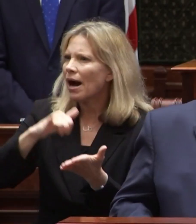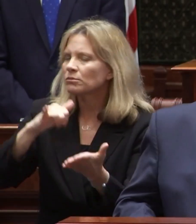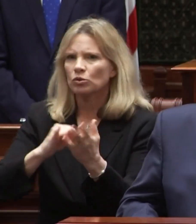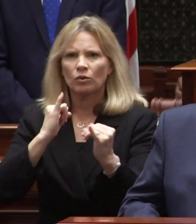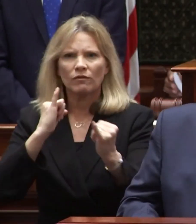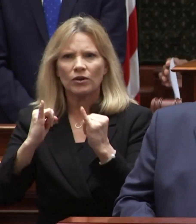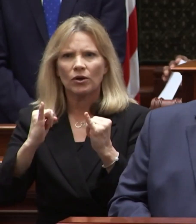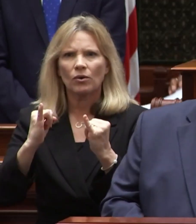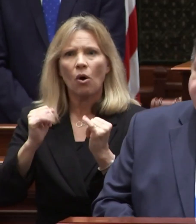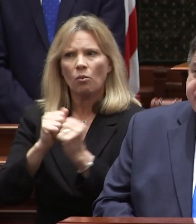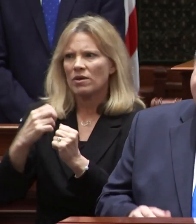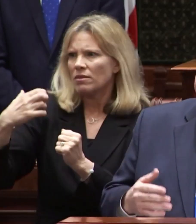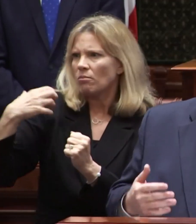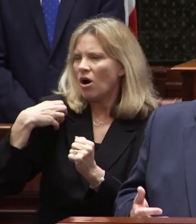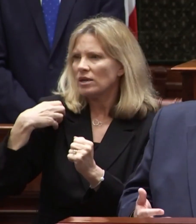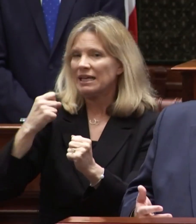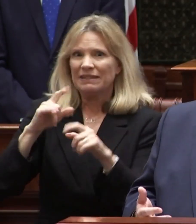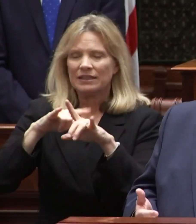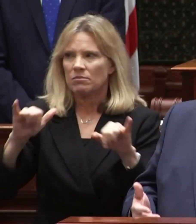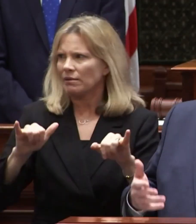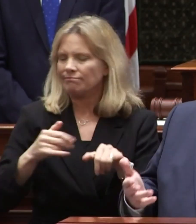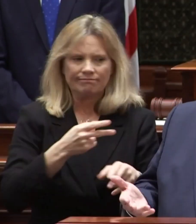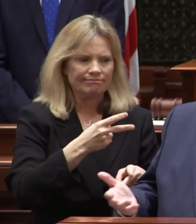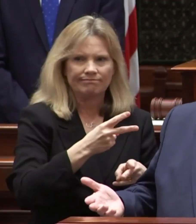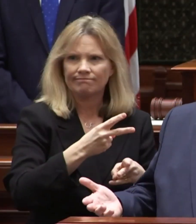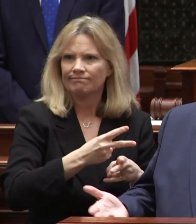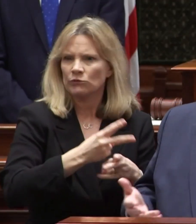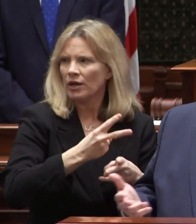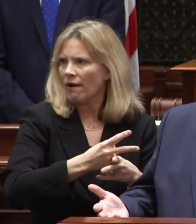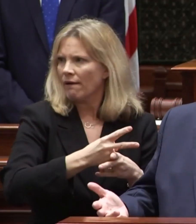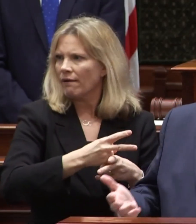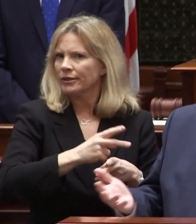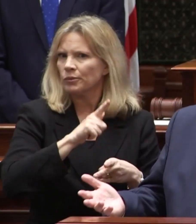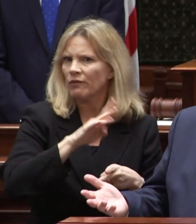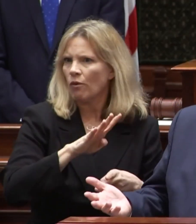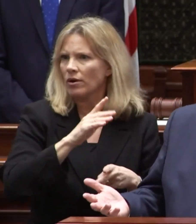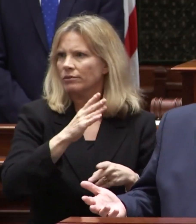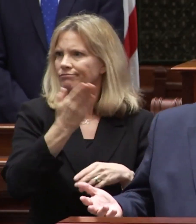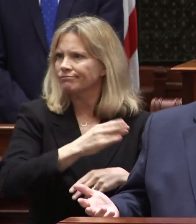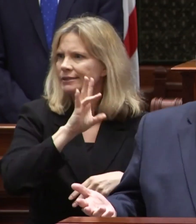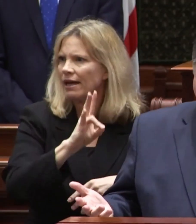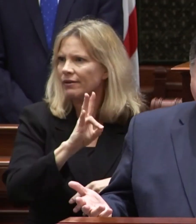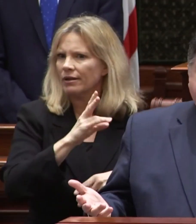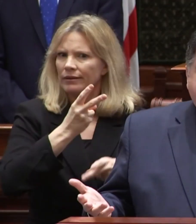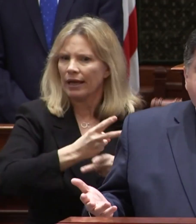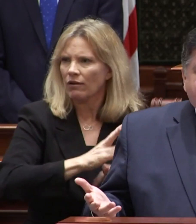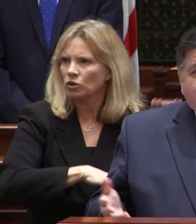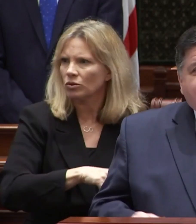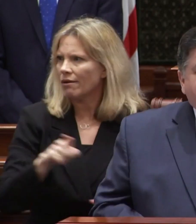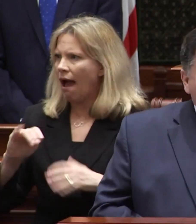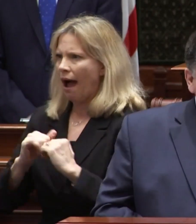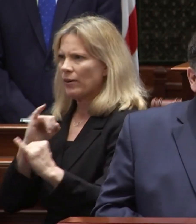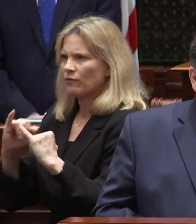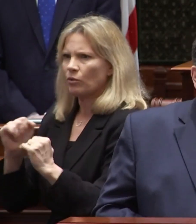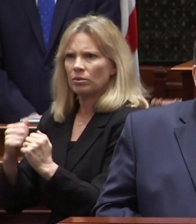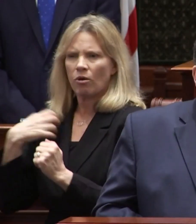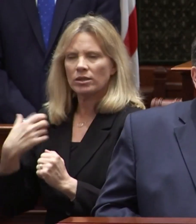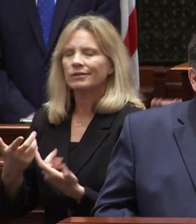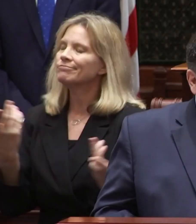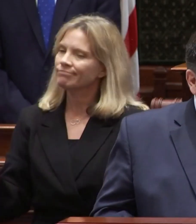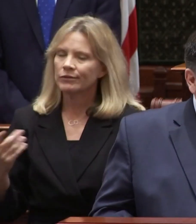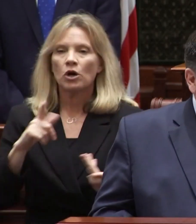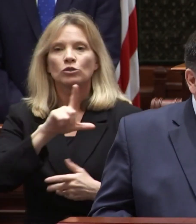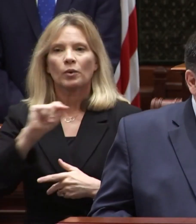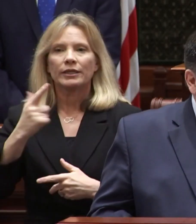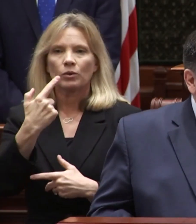to interview with an employer if you're simultaneously the 24 7 primary caregiver for your family so in 2021